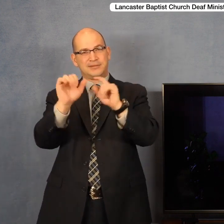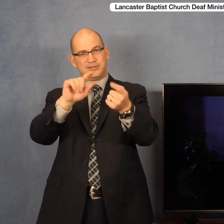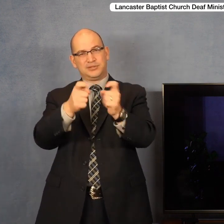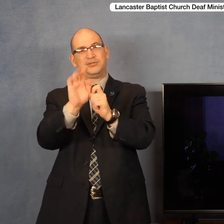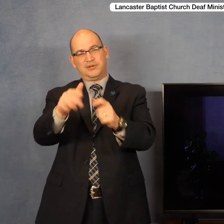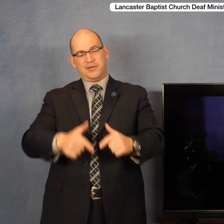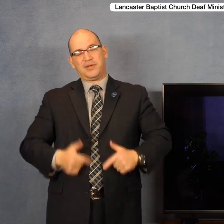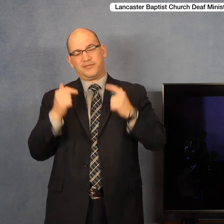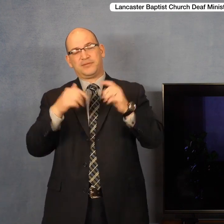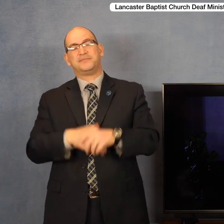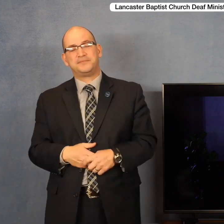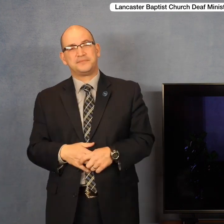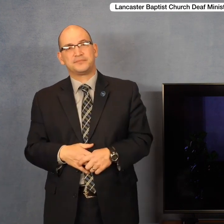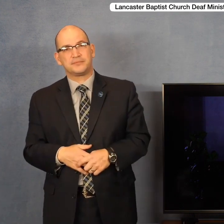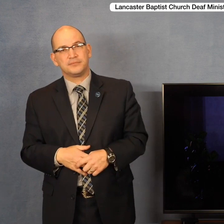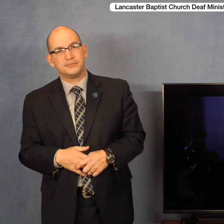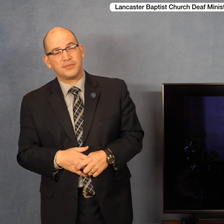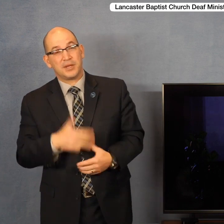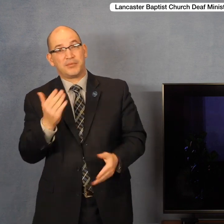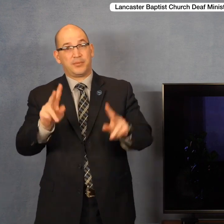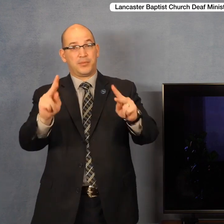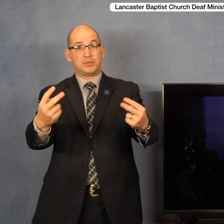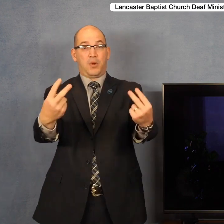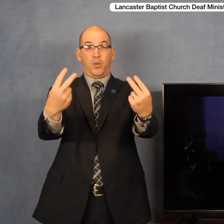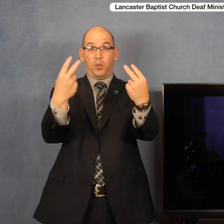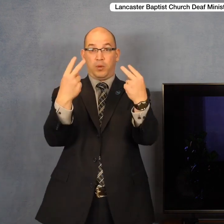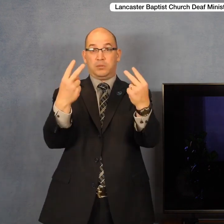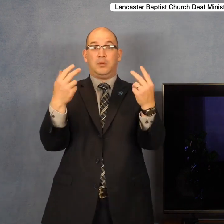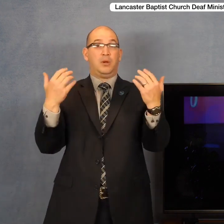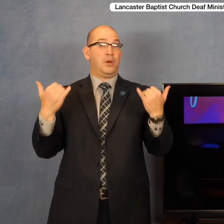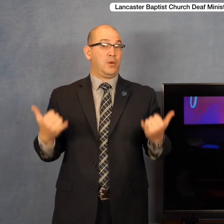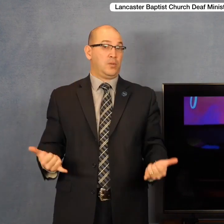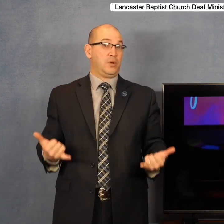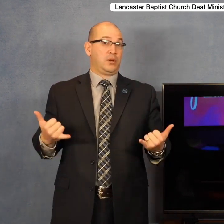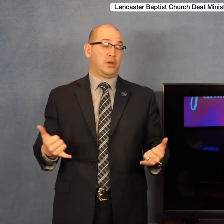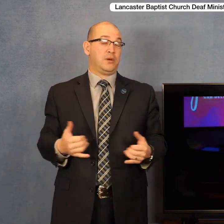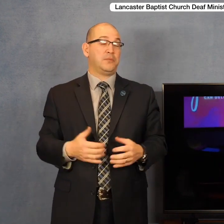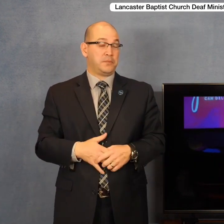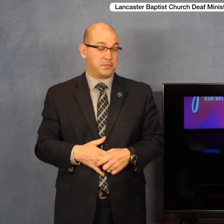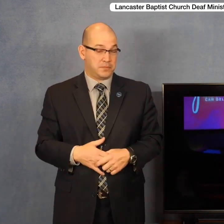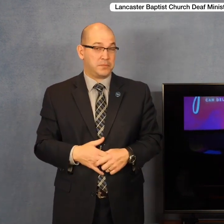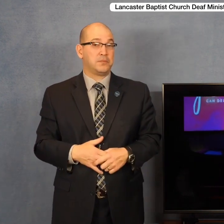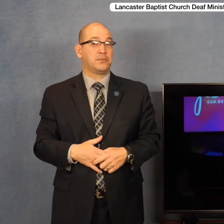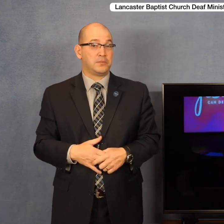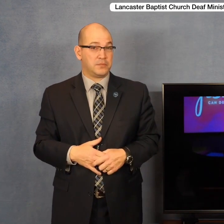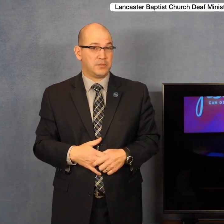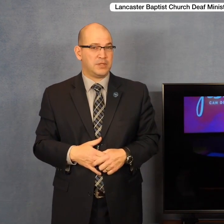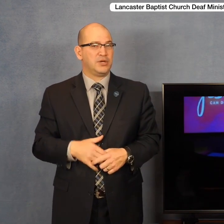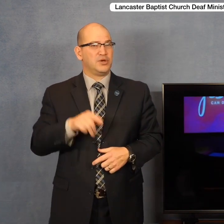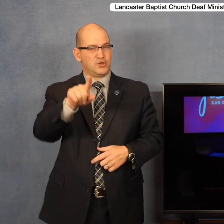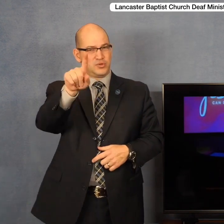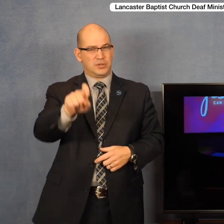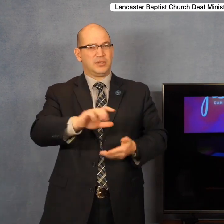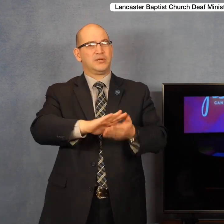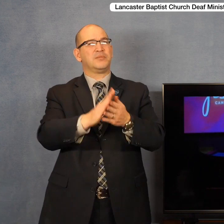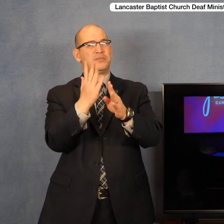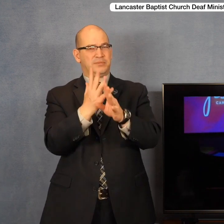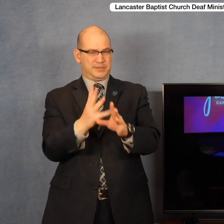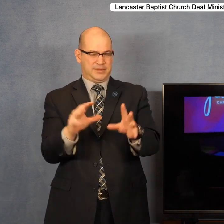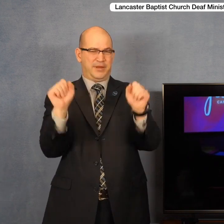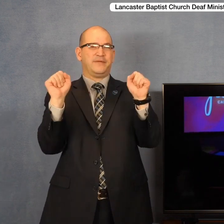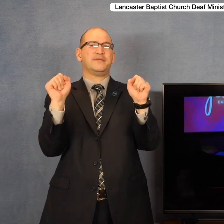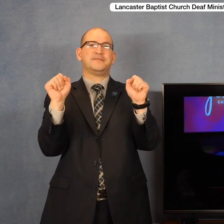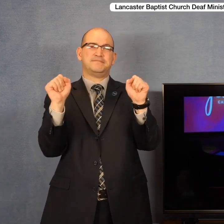I wonder today if there isn't someone who's tuned into LBCLive.TV and you need to be delivered today.